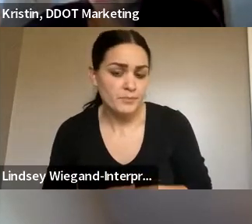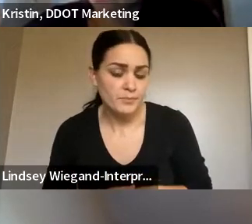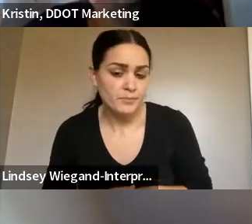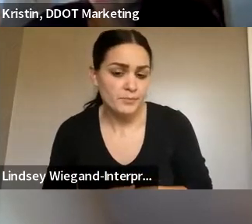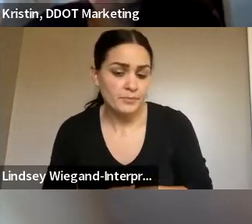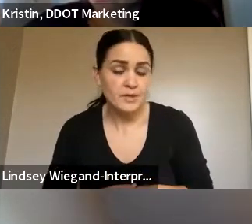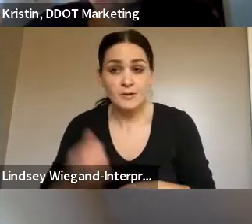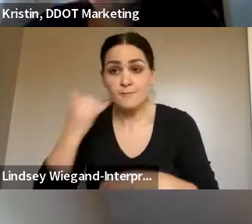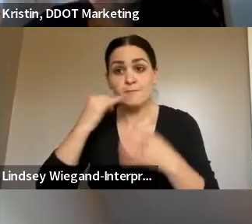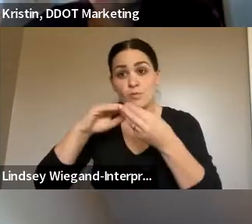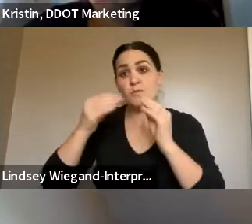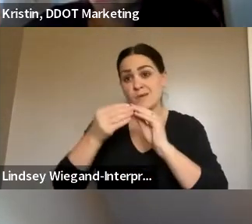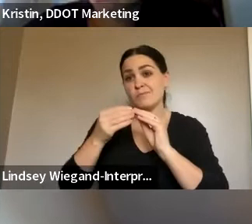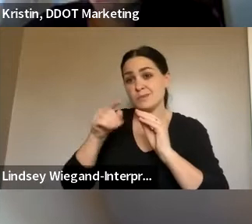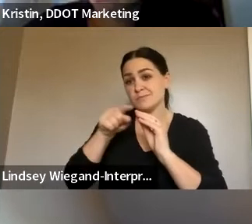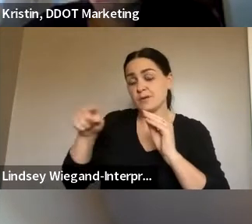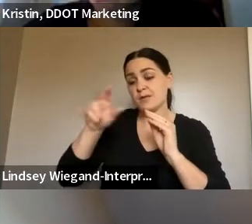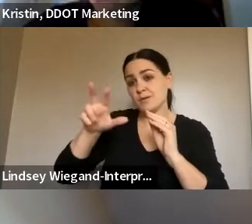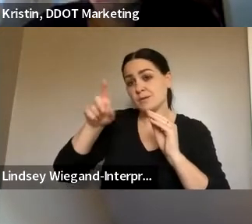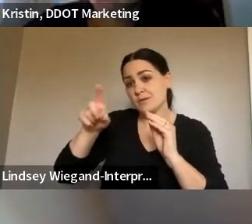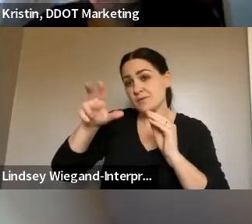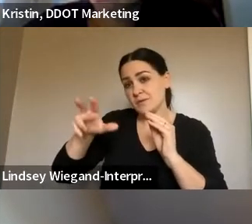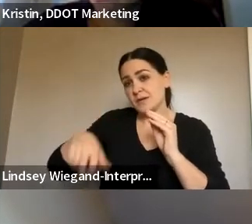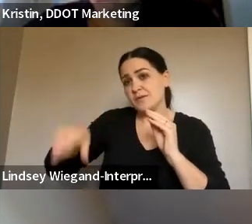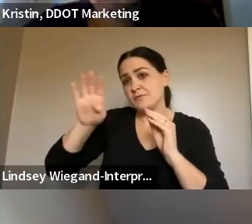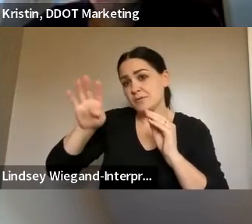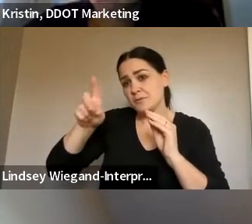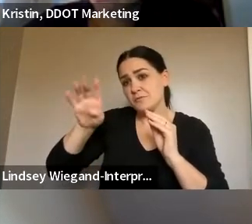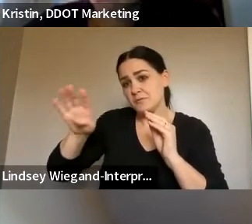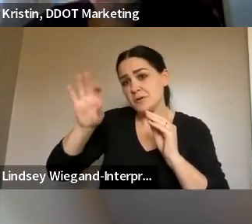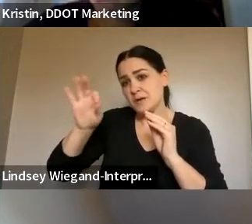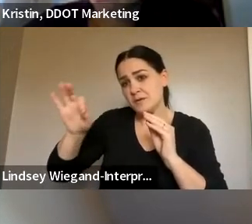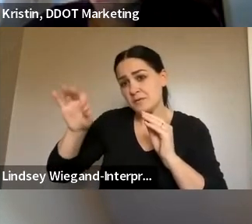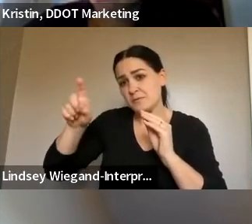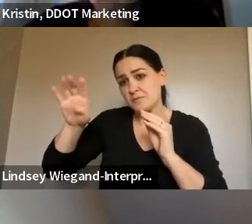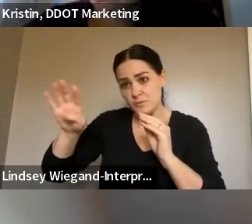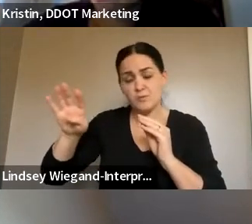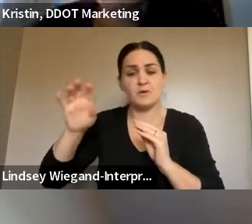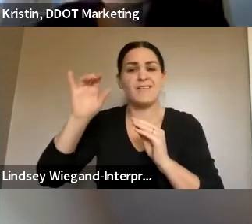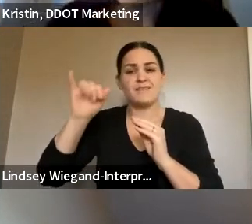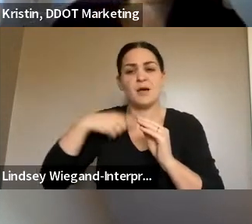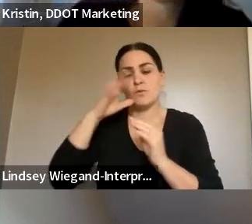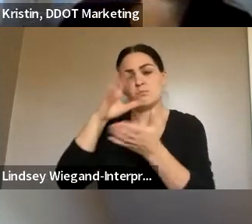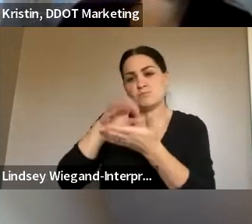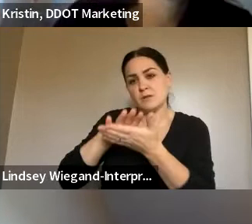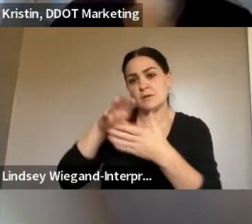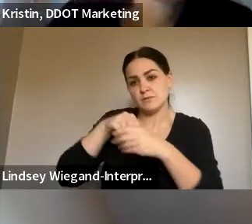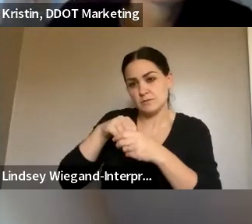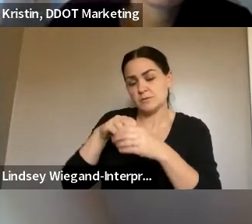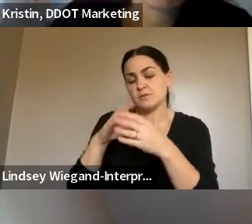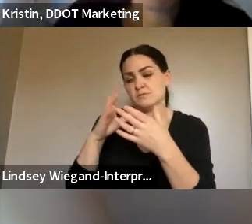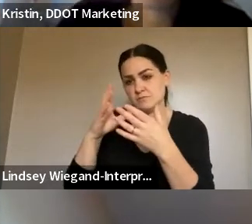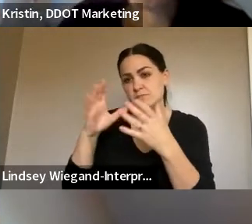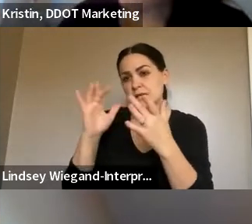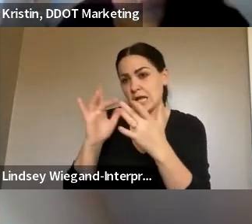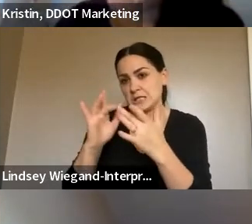-9114, 313-444-9114. Feel free to listen or contact. And I'm just asking everybody